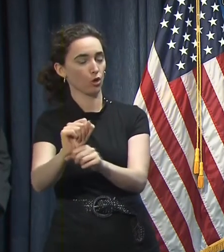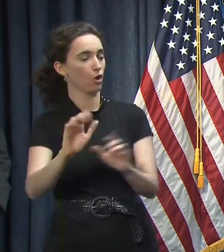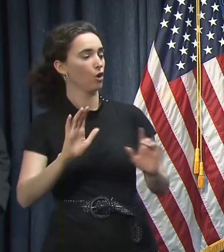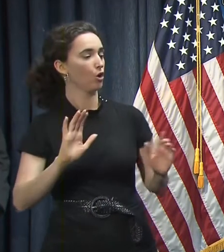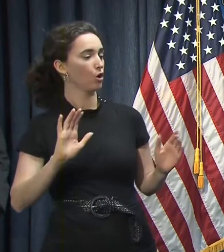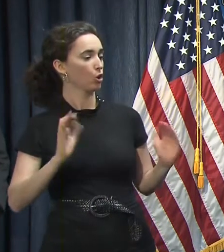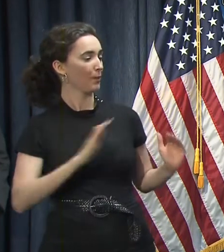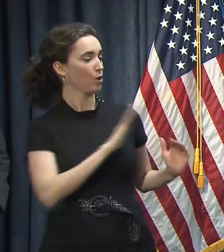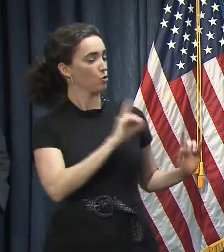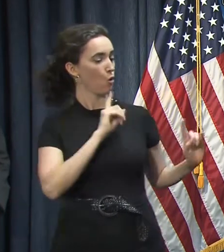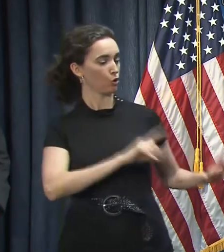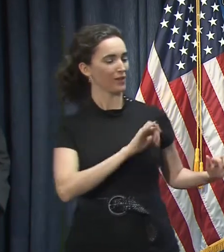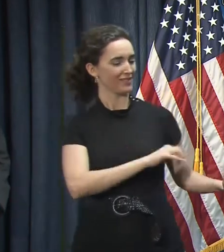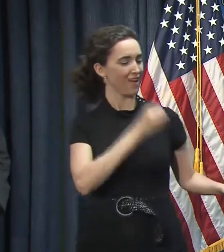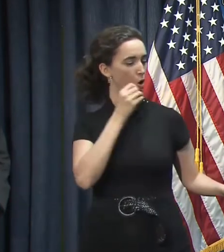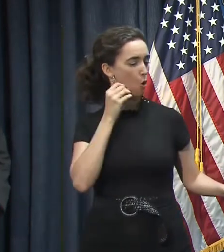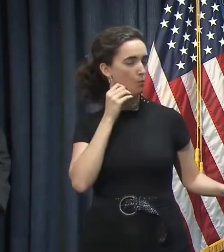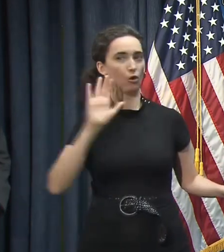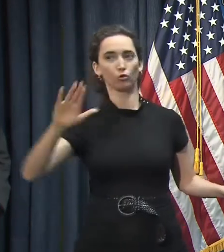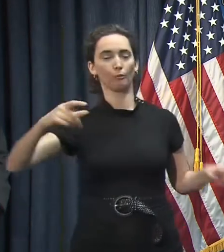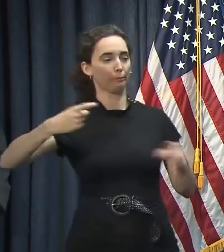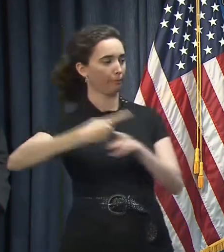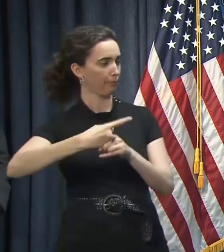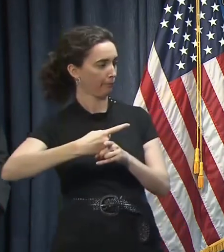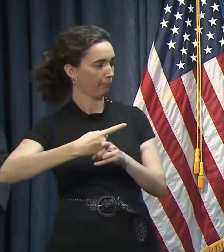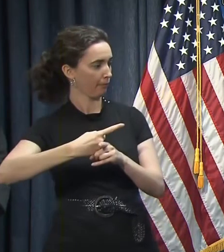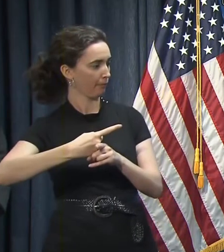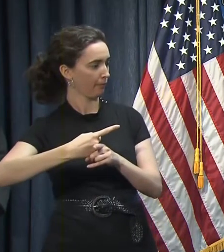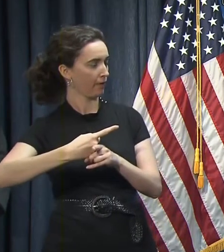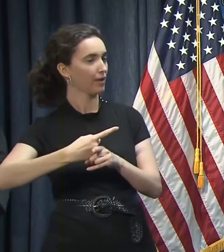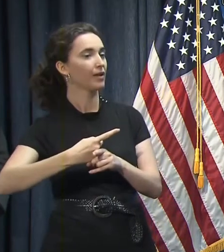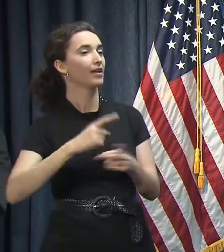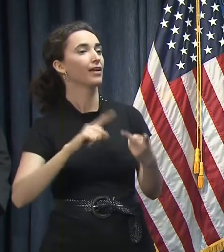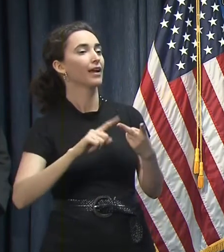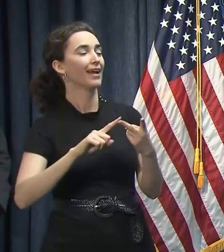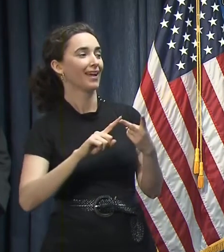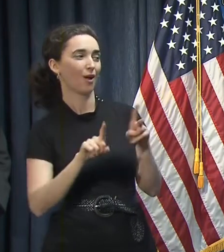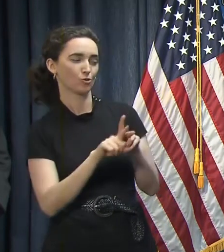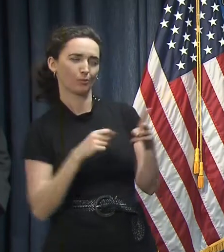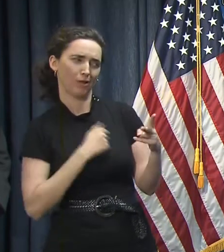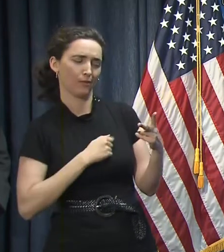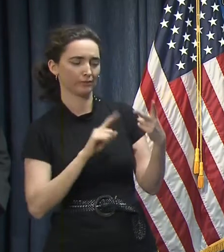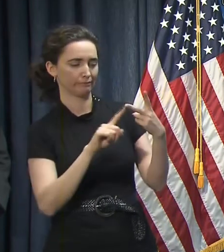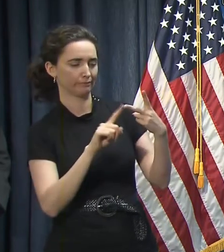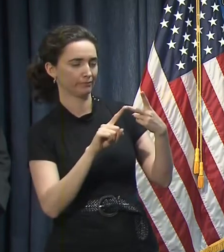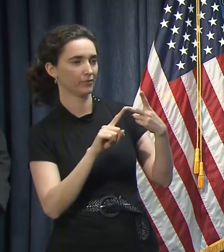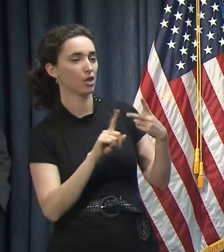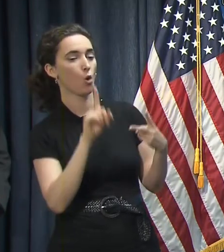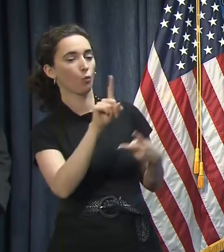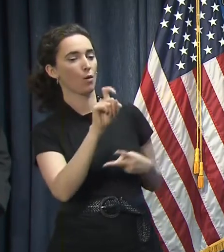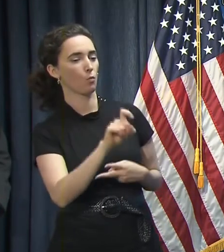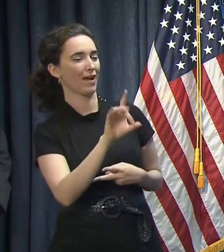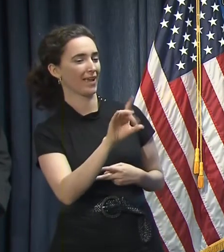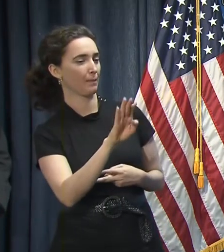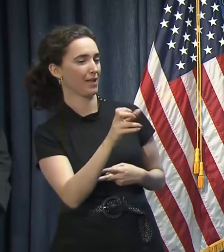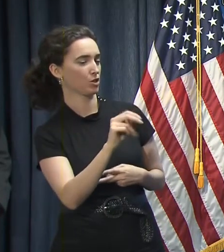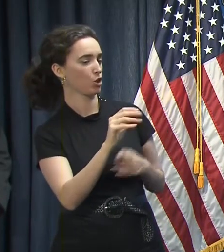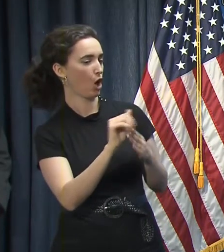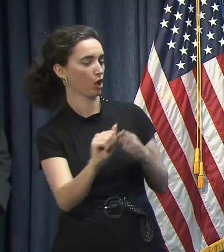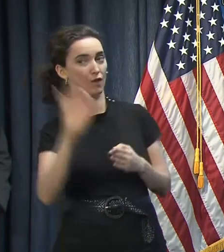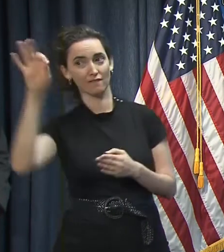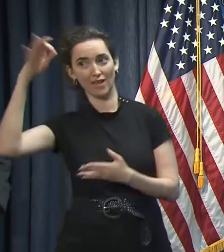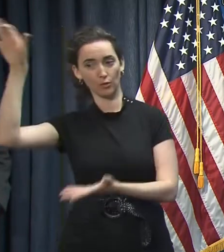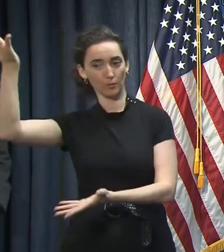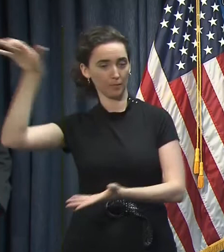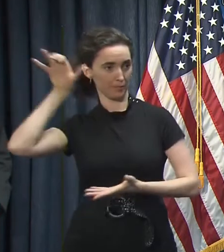I would take to mean they're in violation of the order? Yeah. And also a two-parter, sorry. The $1.8 billion in federal aid, have you